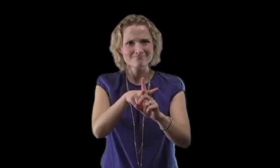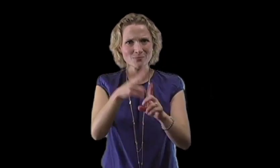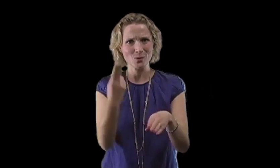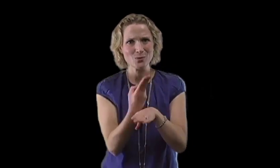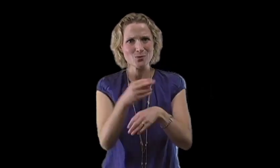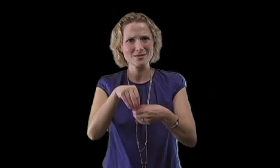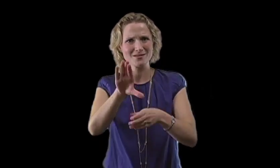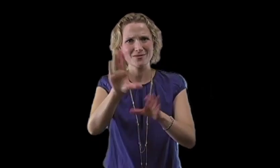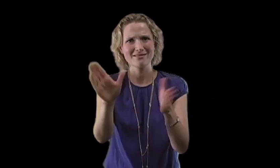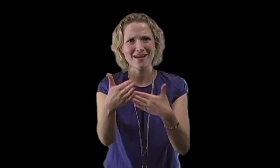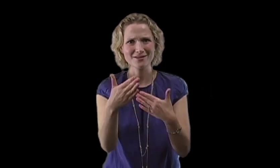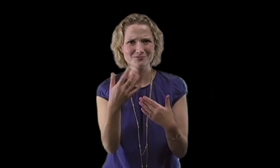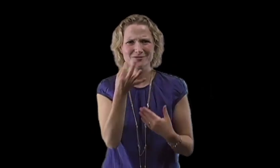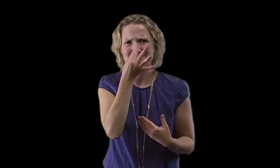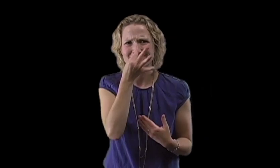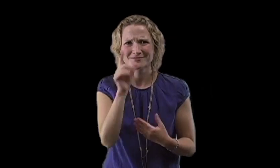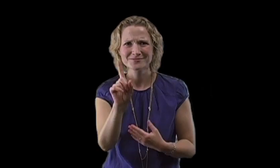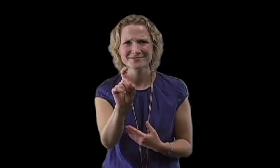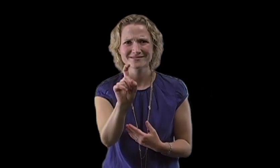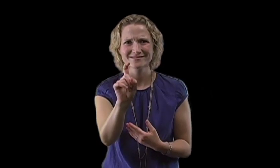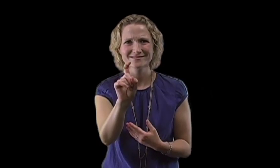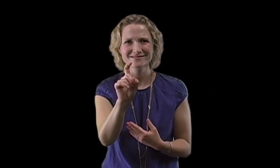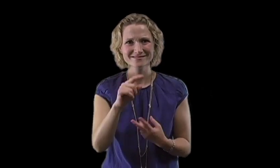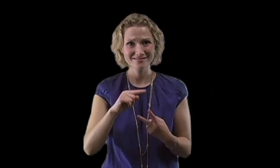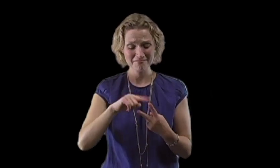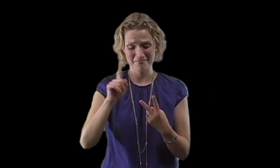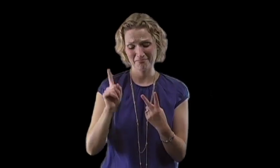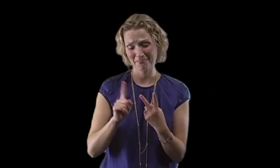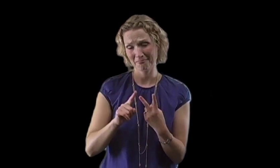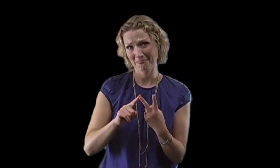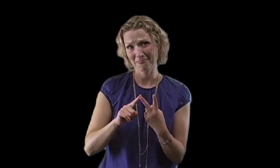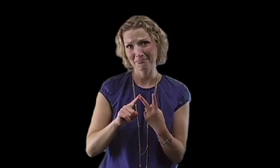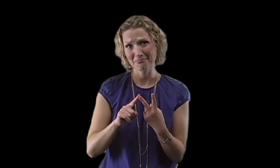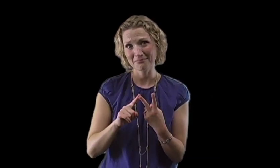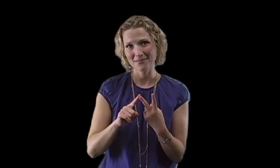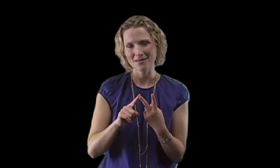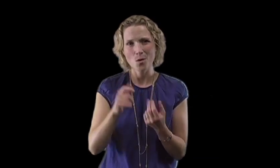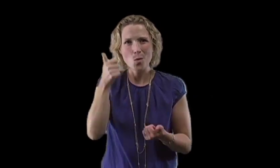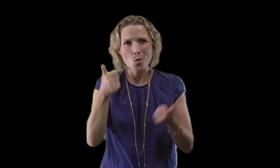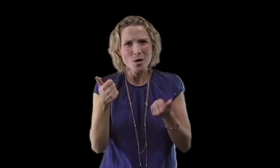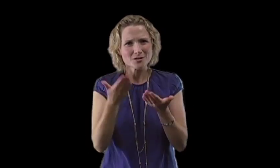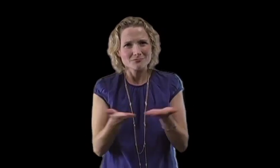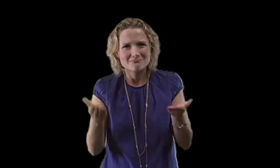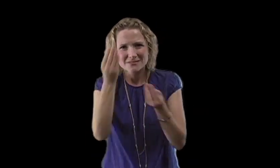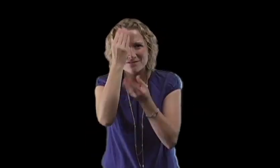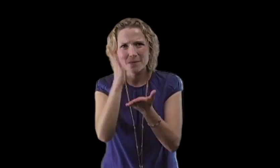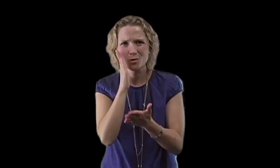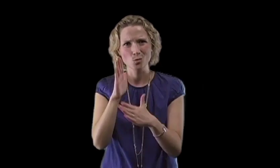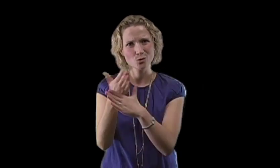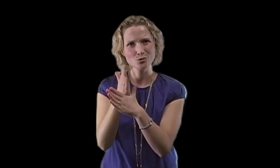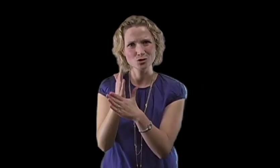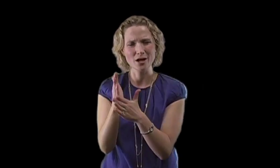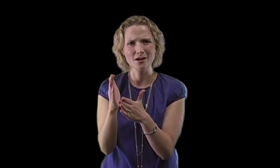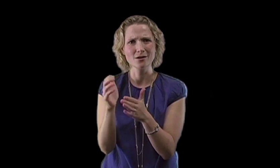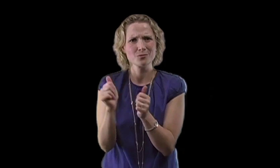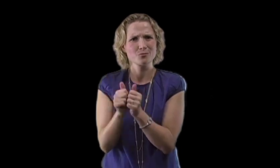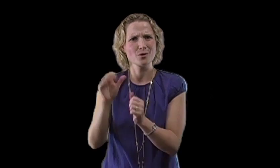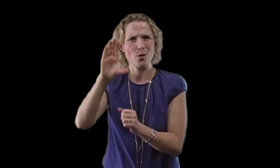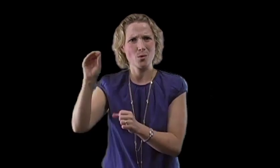of the resources will you be applying or using in your classroom soon or maybe which of these resources will you be sharing